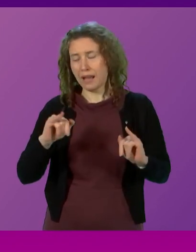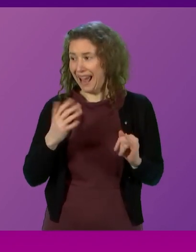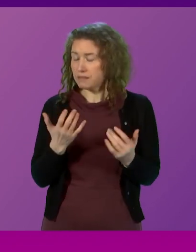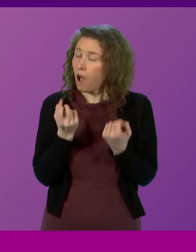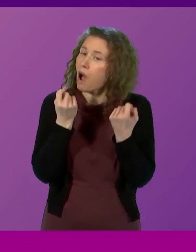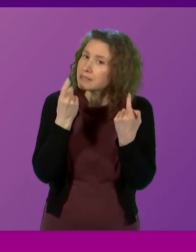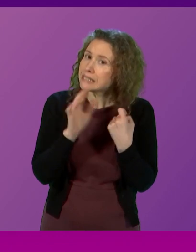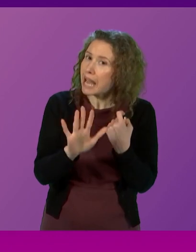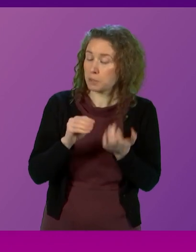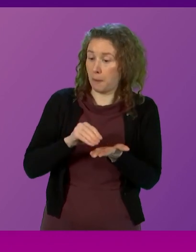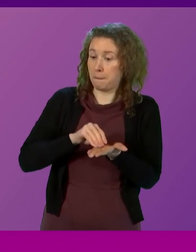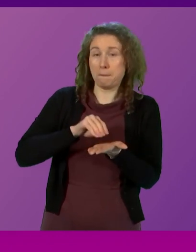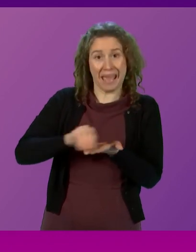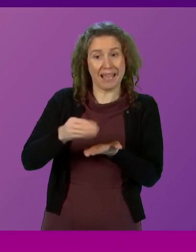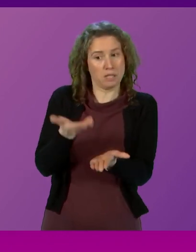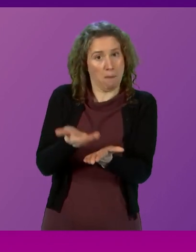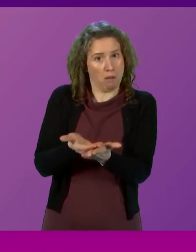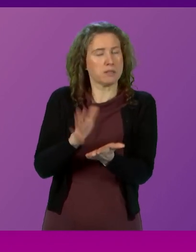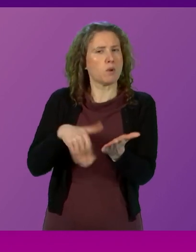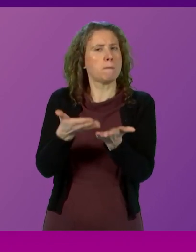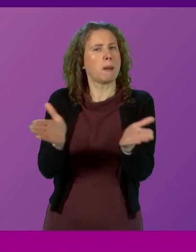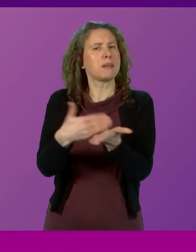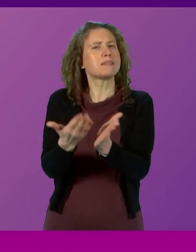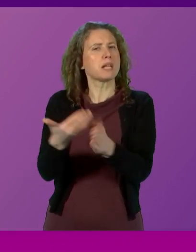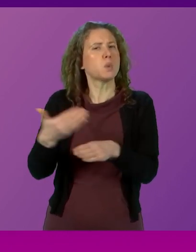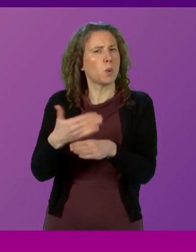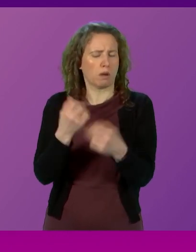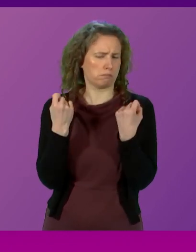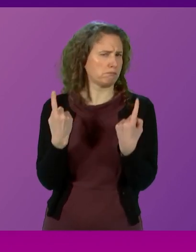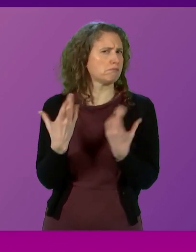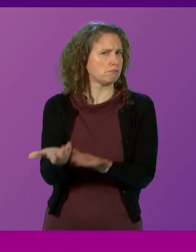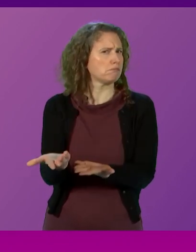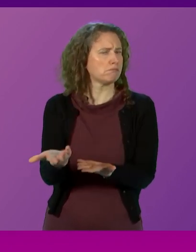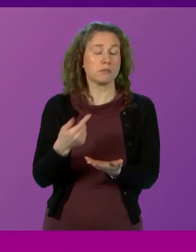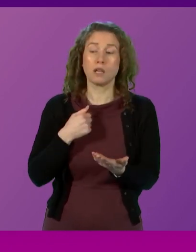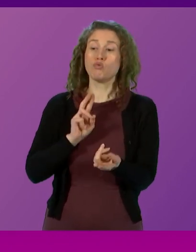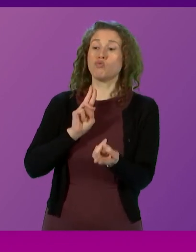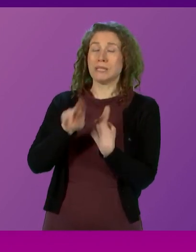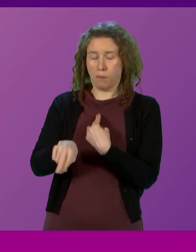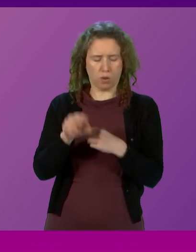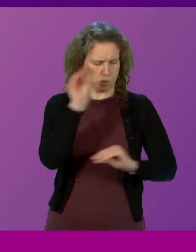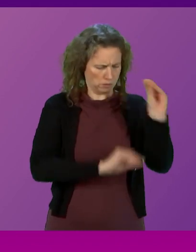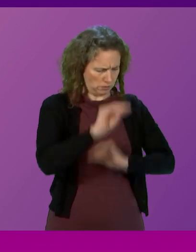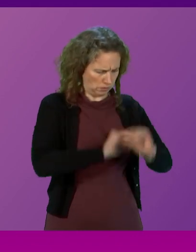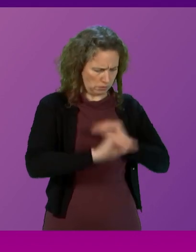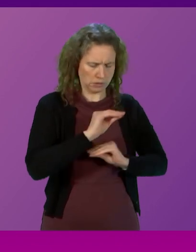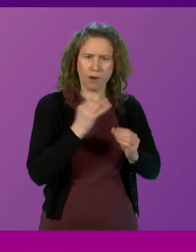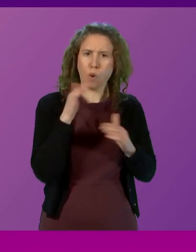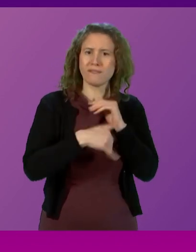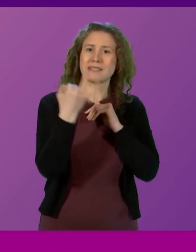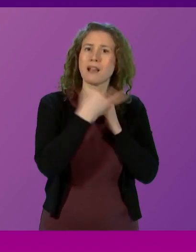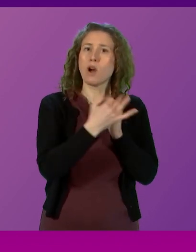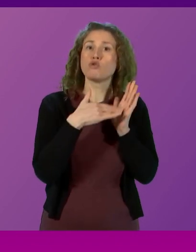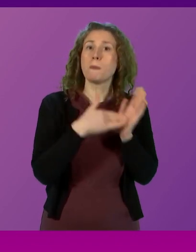understandable pay demands from public sector workers. In response, we reallocated over £700 million